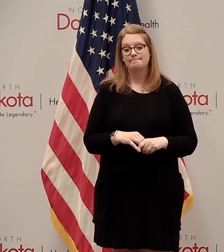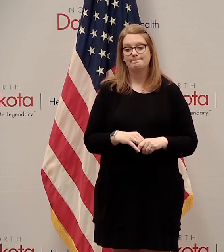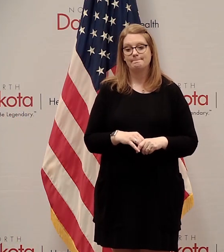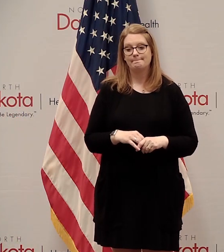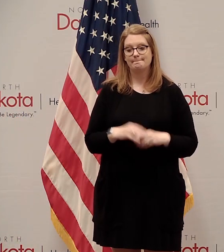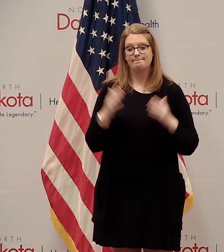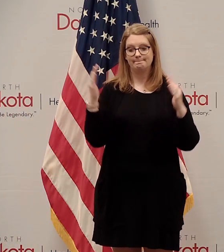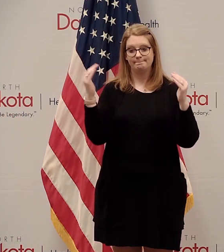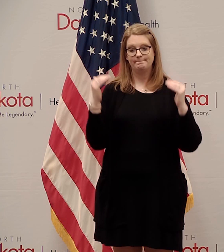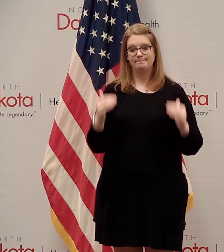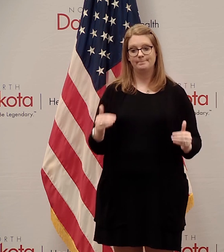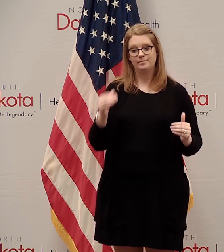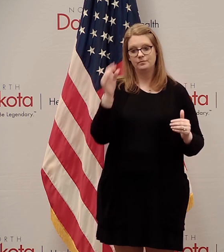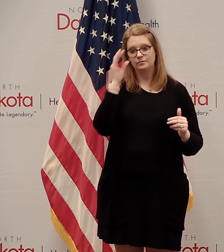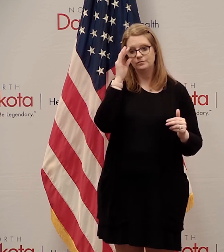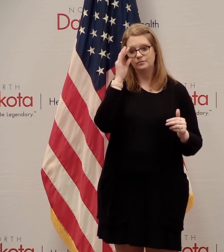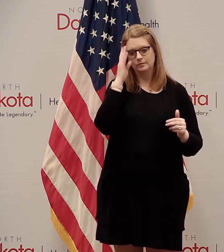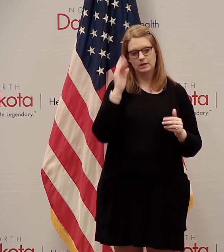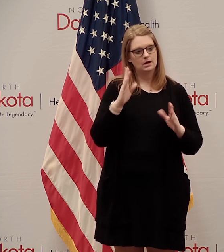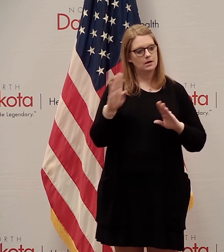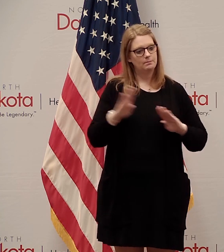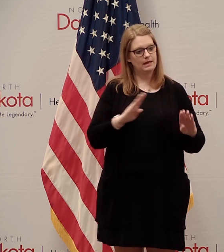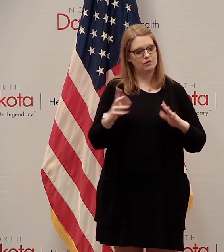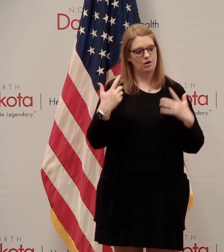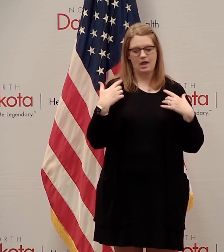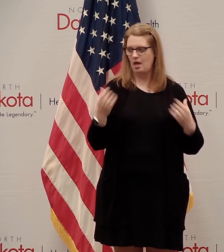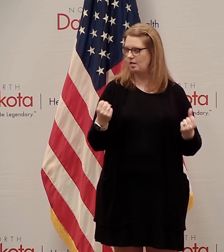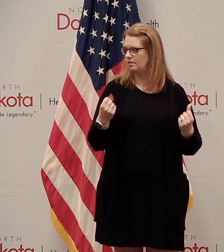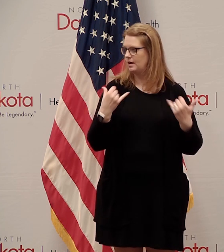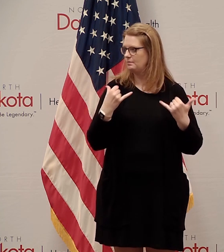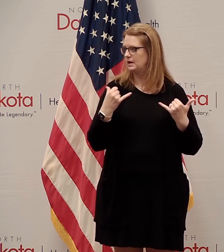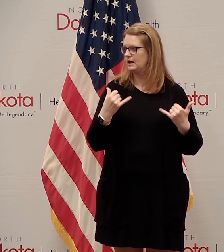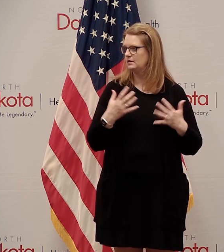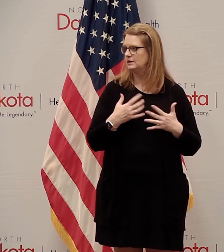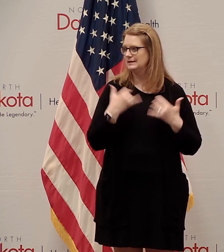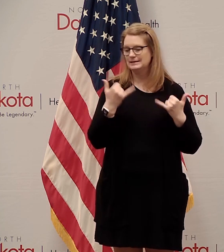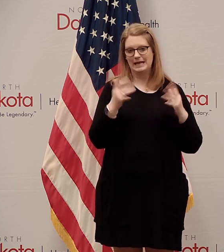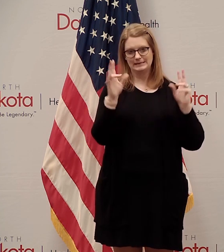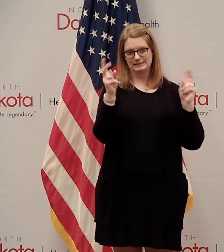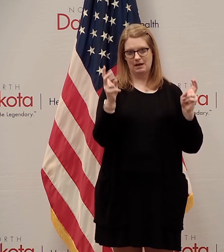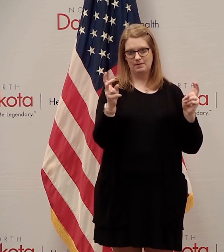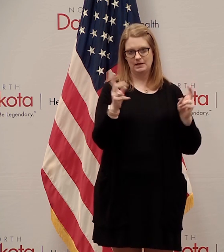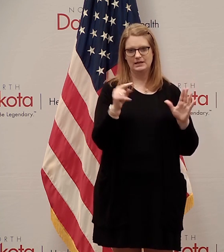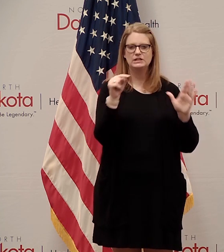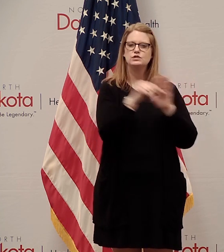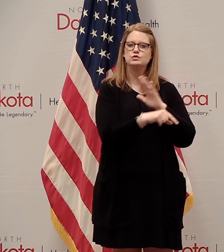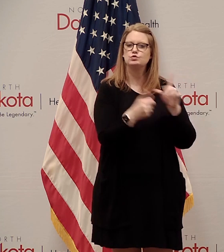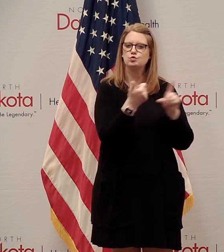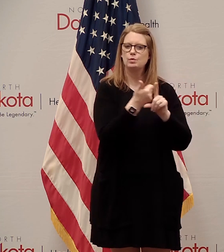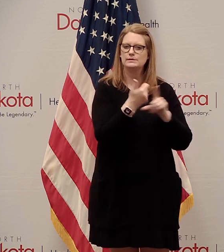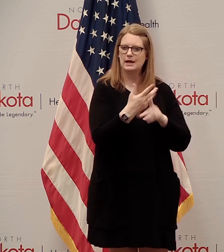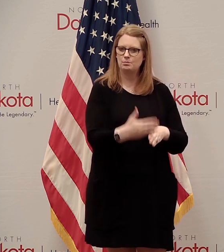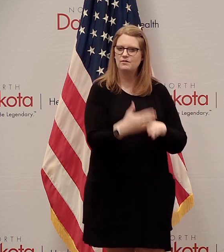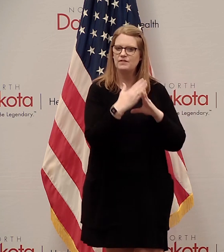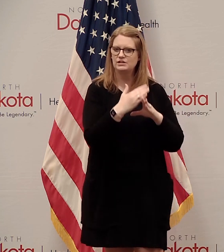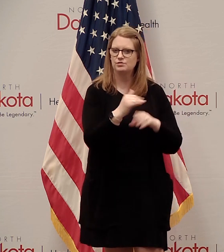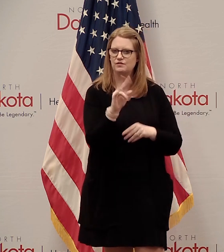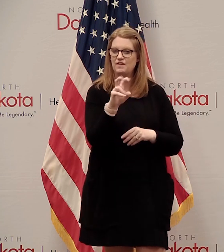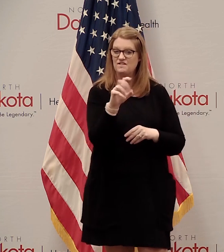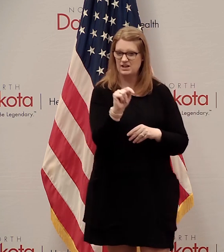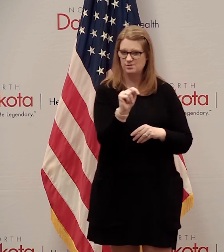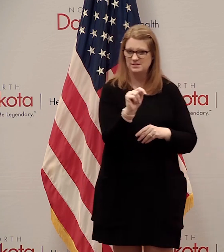Next up is our behavioral health update. And today's topic is suicide prevention for veterans.